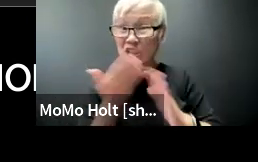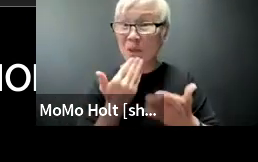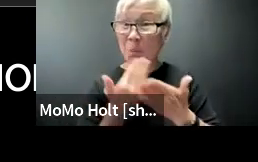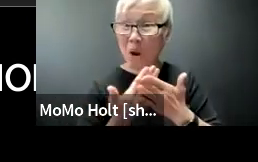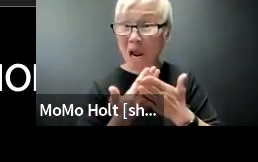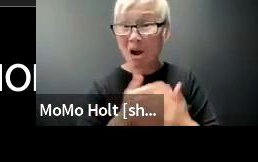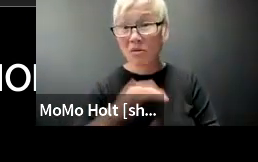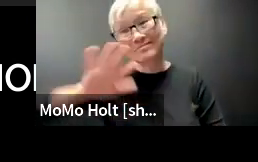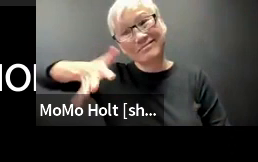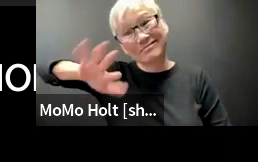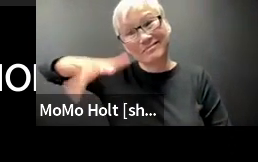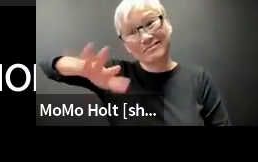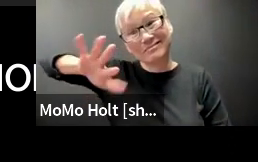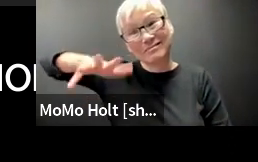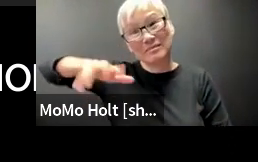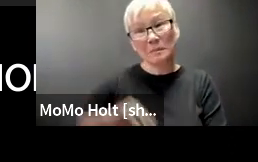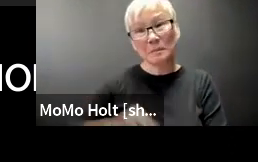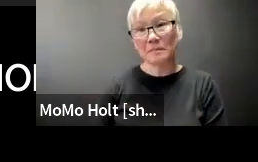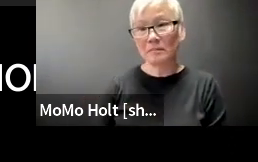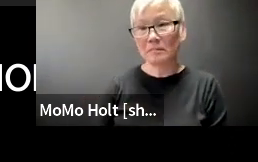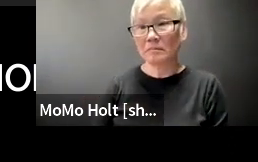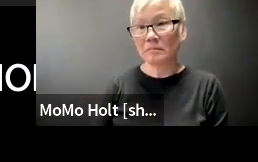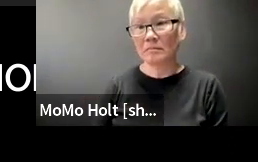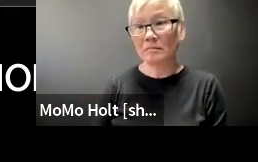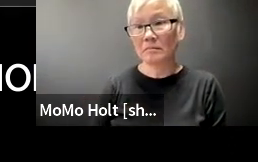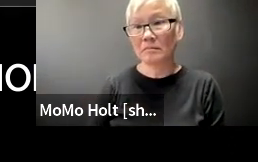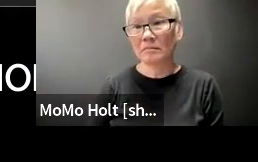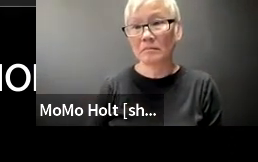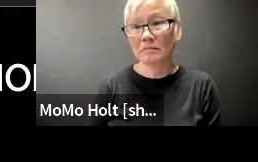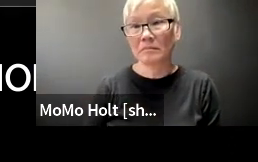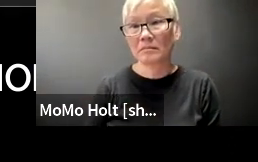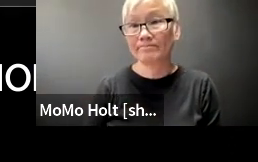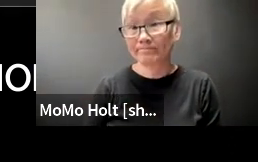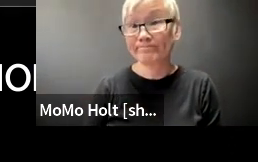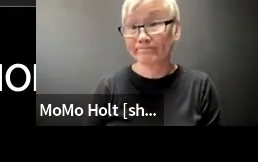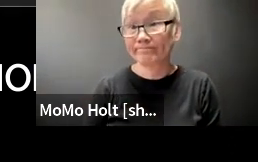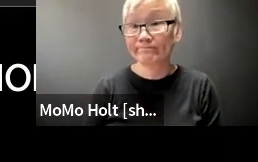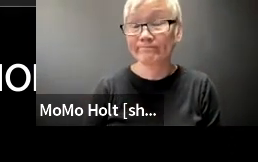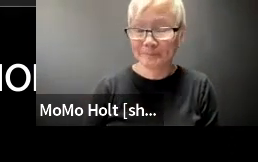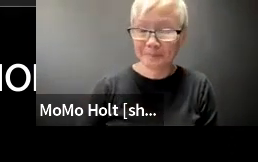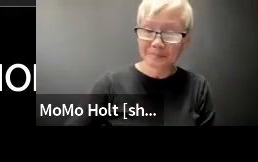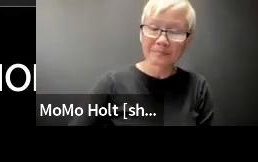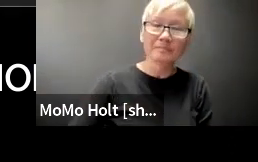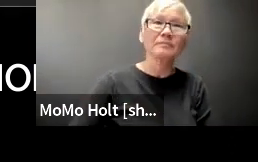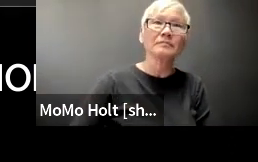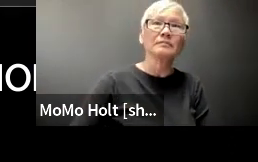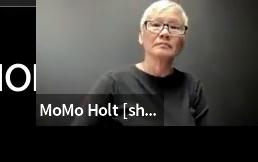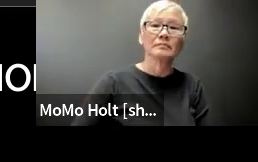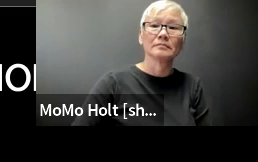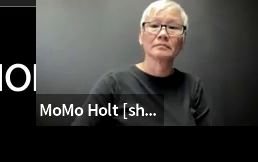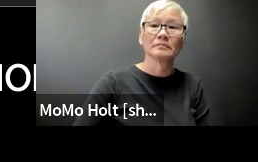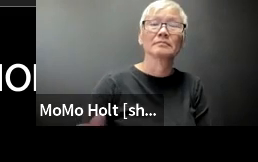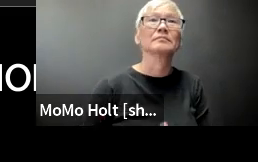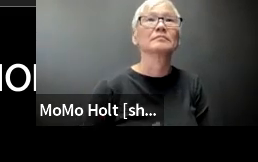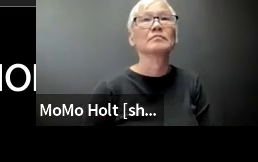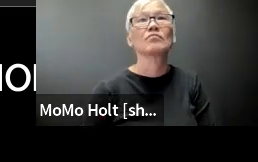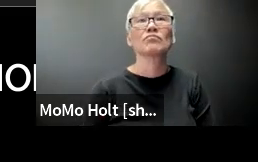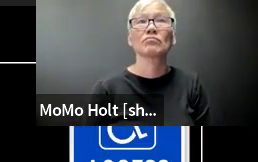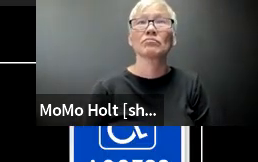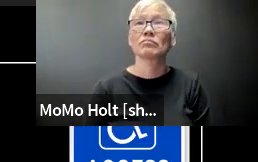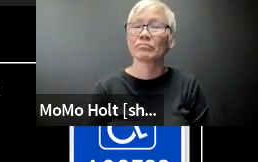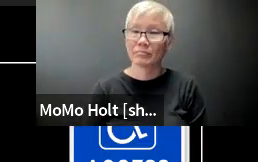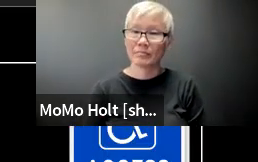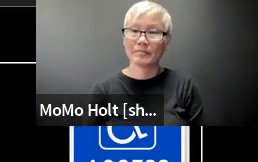you feel like well this is good enough but does it function well enough maybe not so much